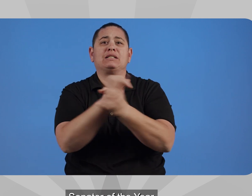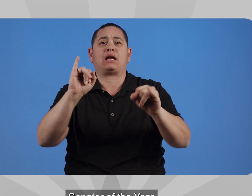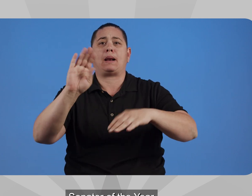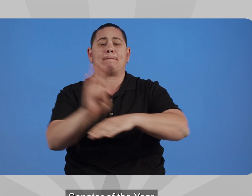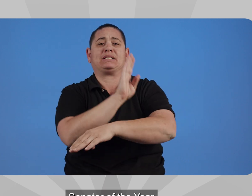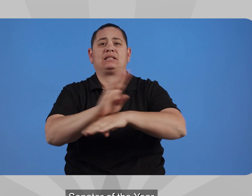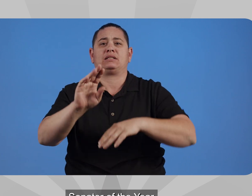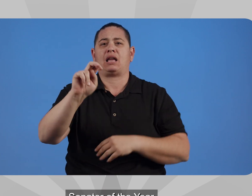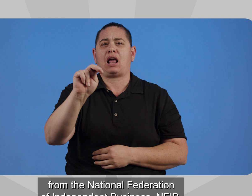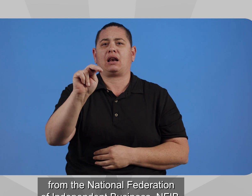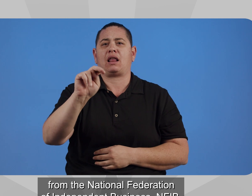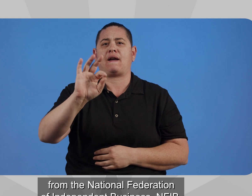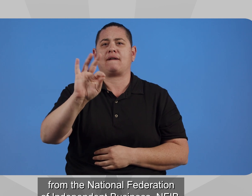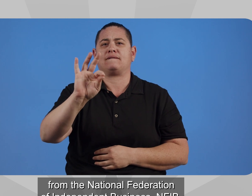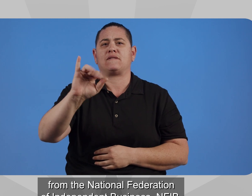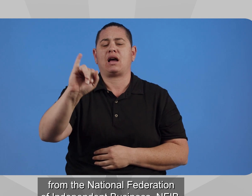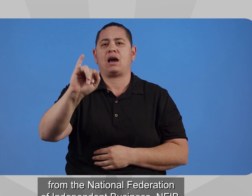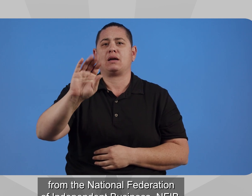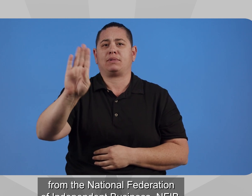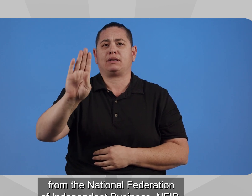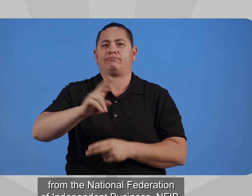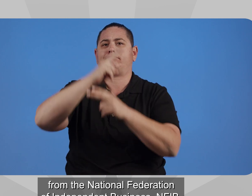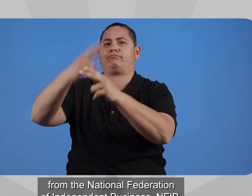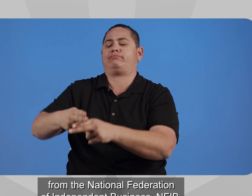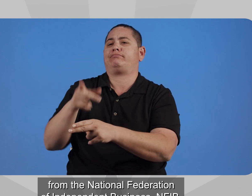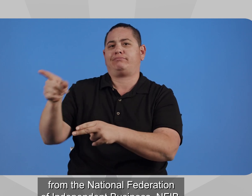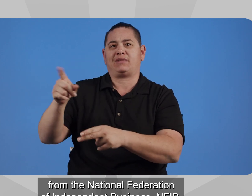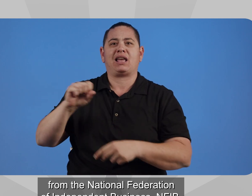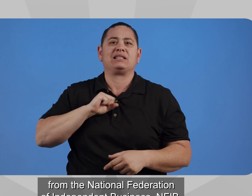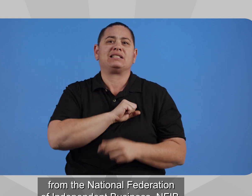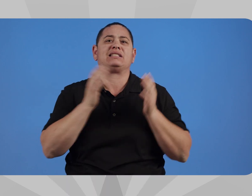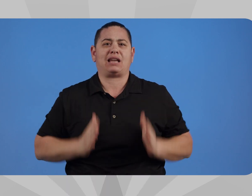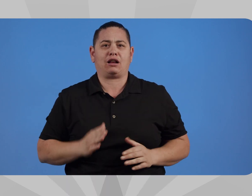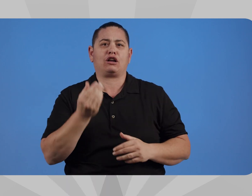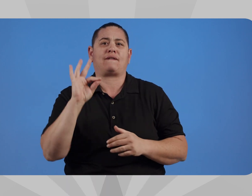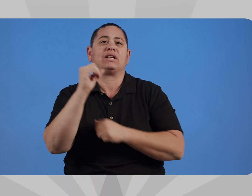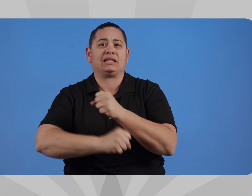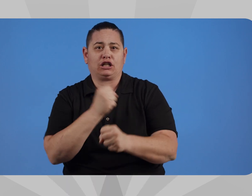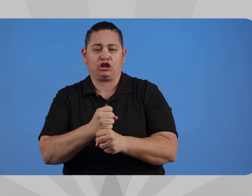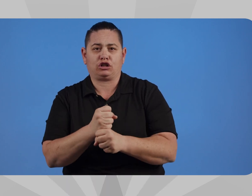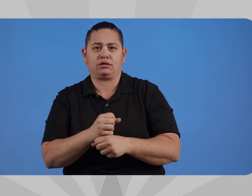Senator of the Year from the National Federation of Independent Business, NFIB,